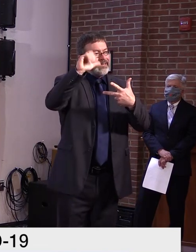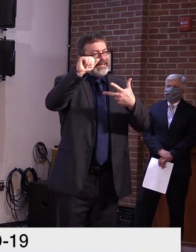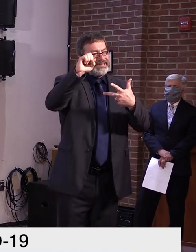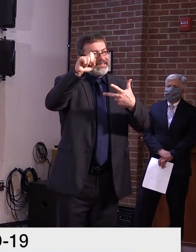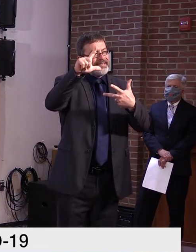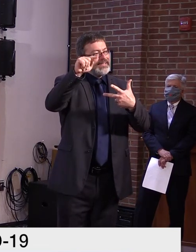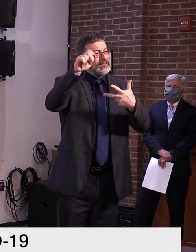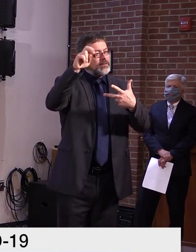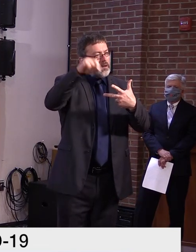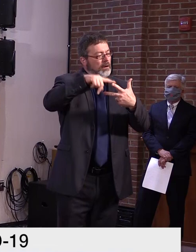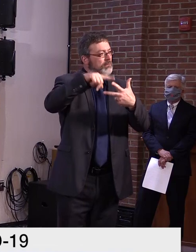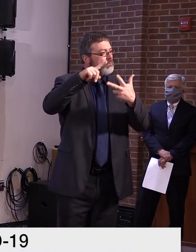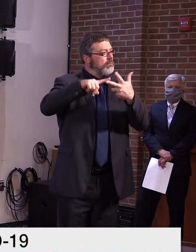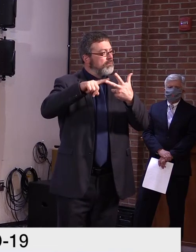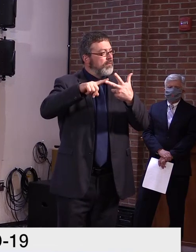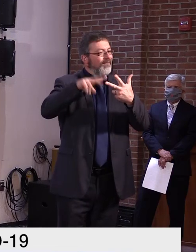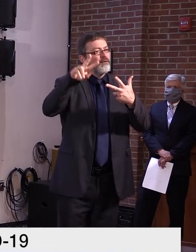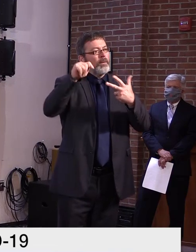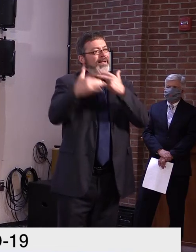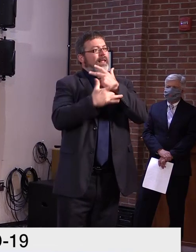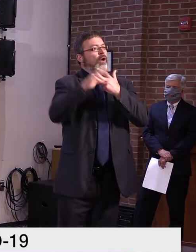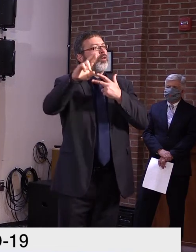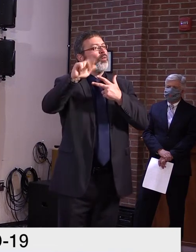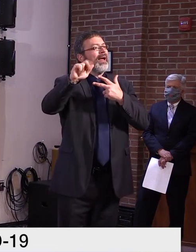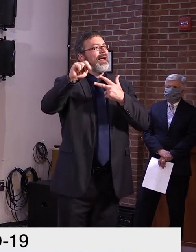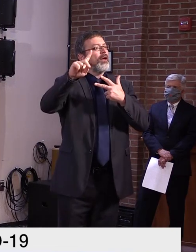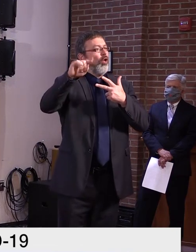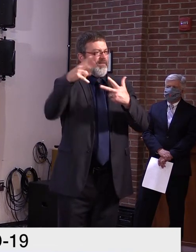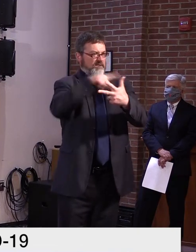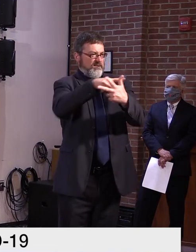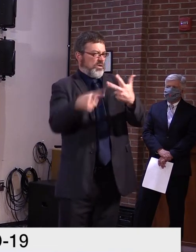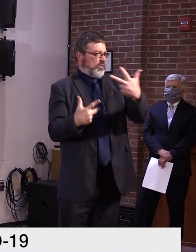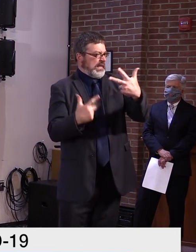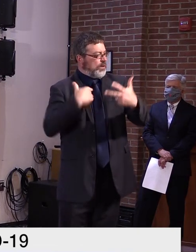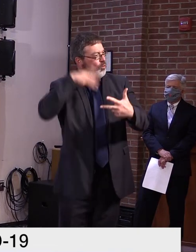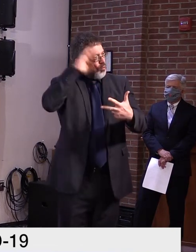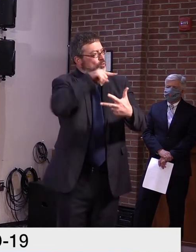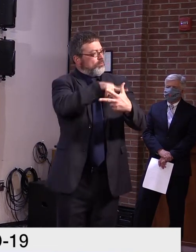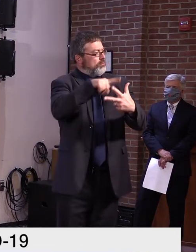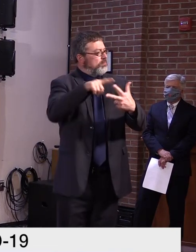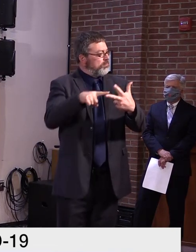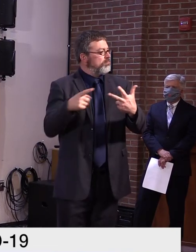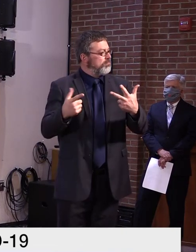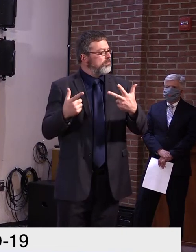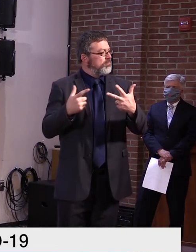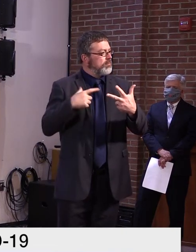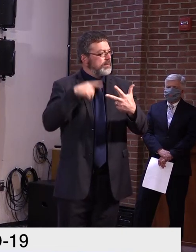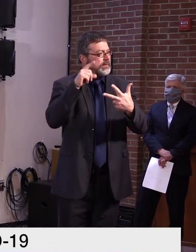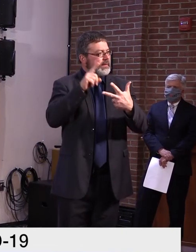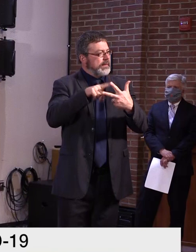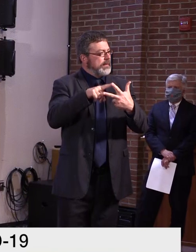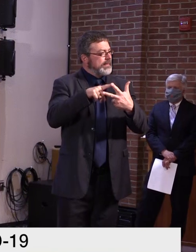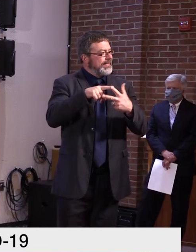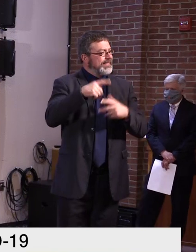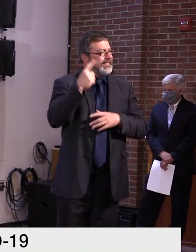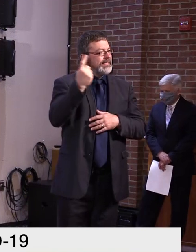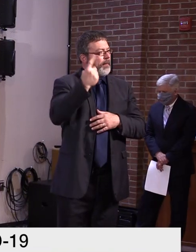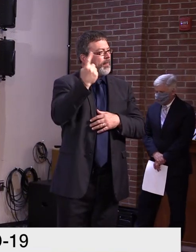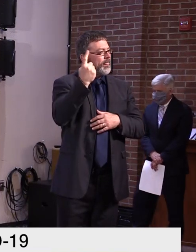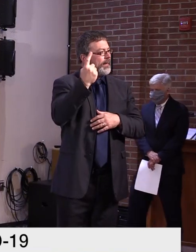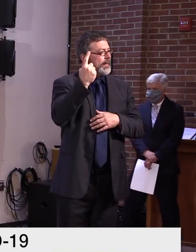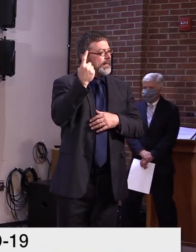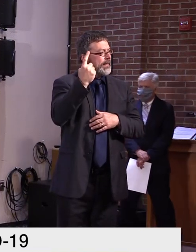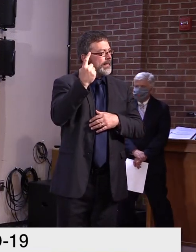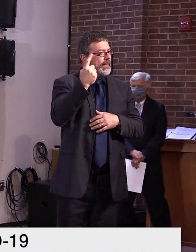Tech, uh, was one of them. So, Castleton being a, a lone institution also.